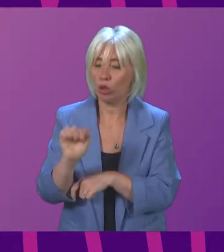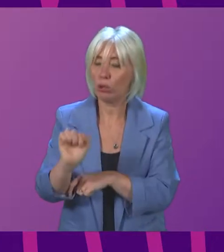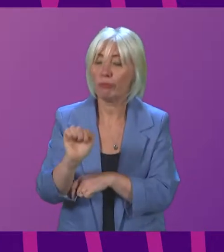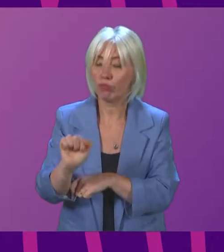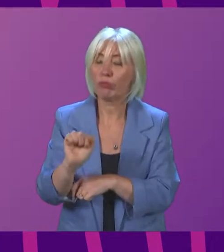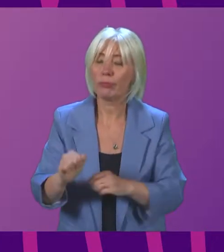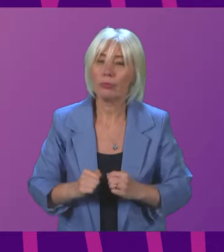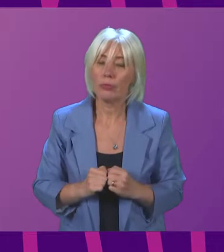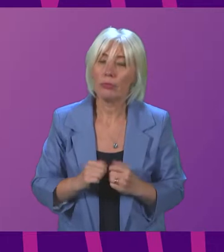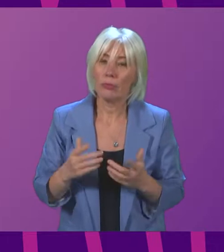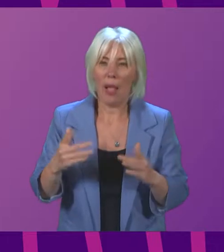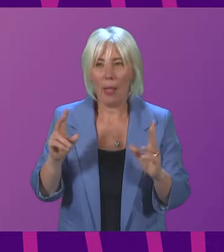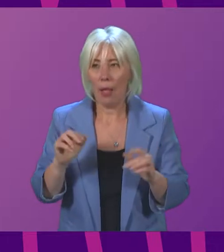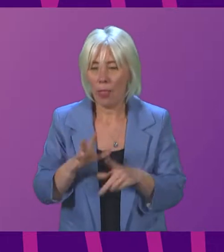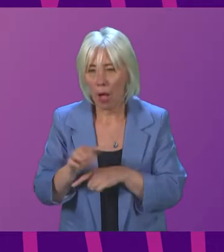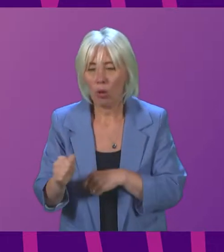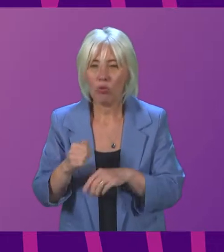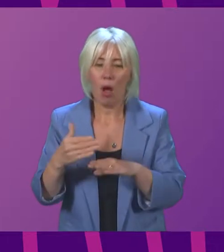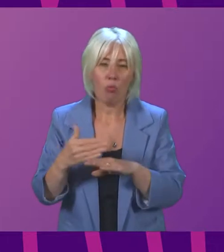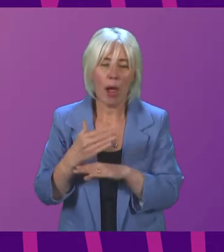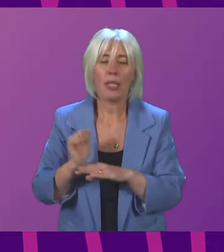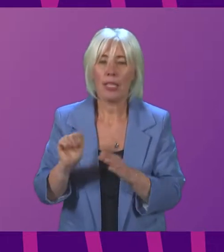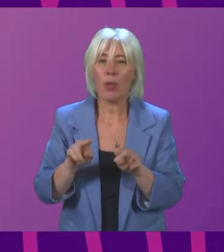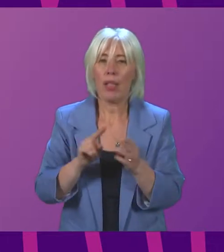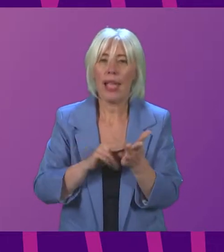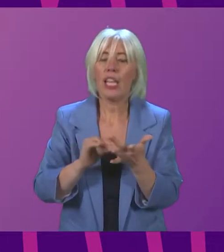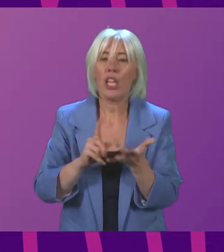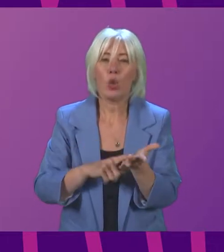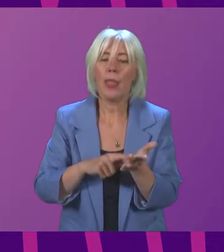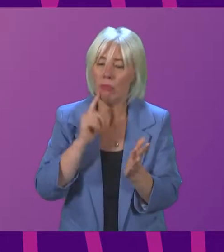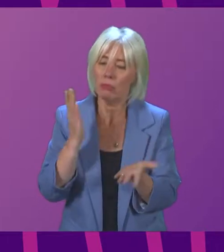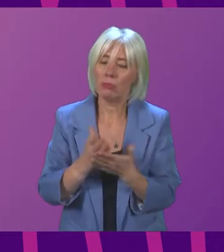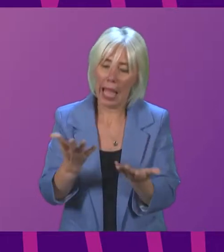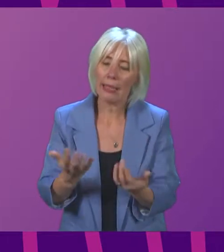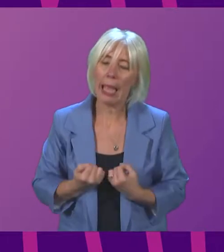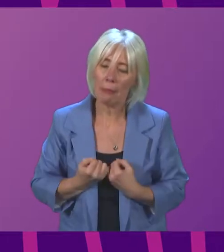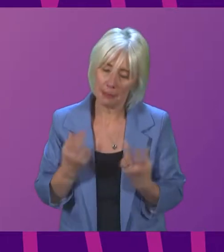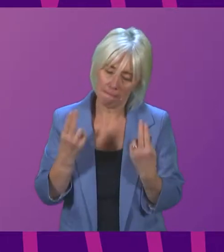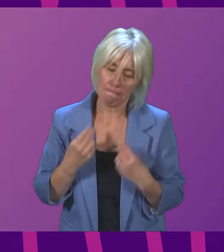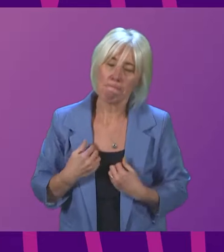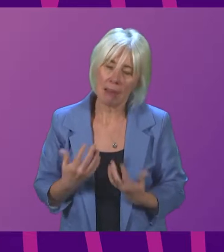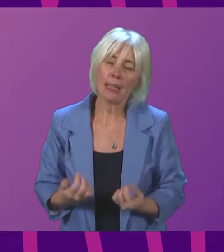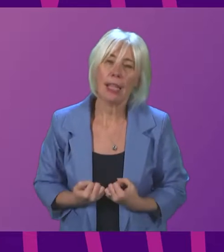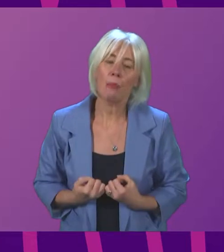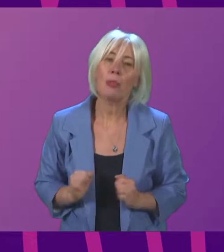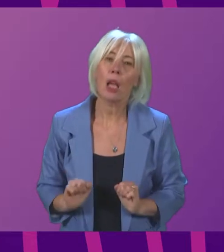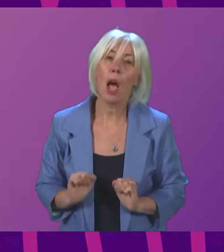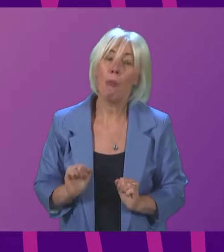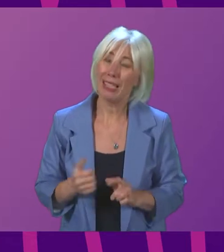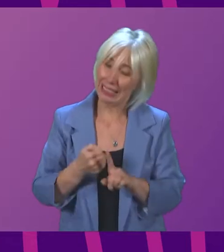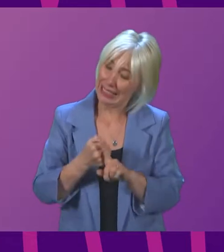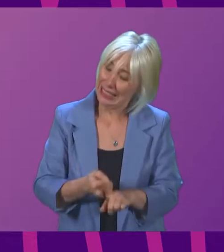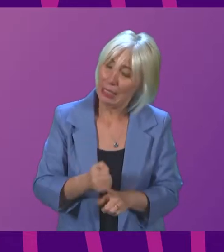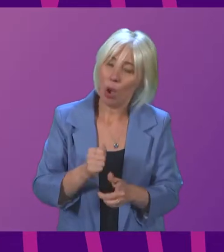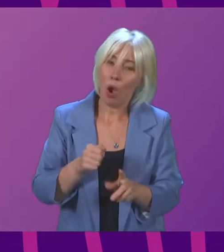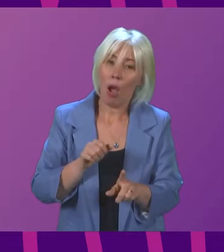practice, NHS Lothian have had no hesitation in accepting those. But I will stress the points that he makes about